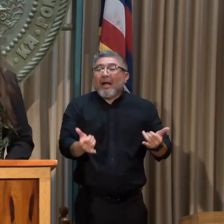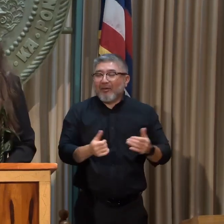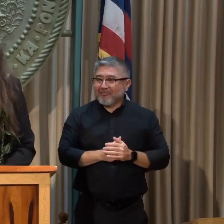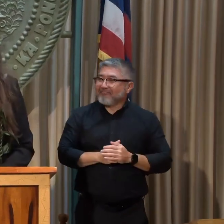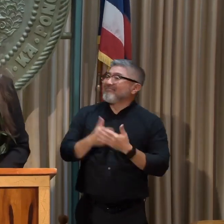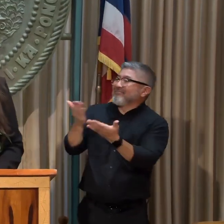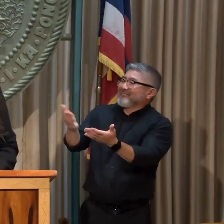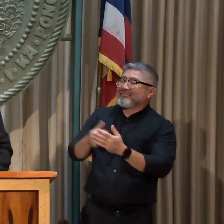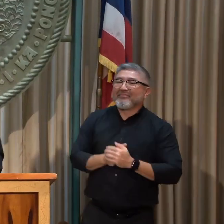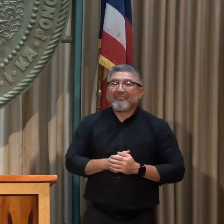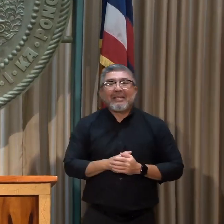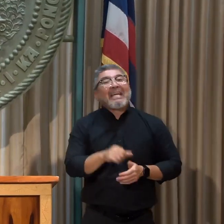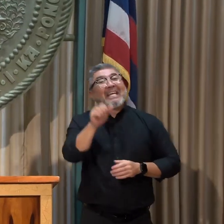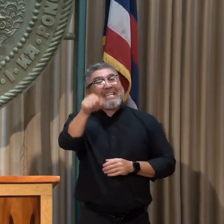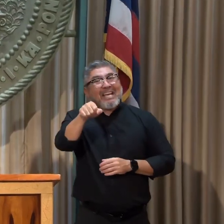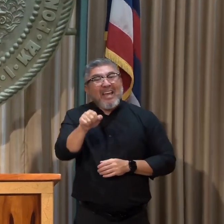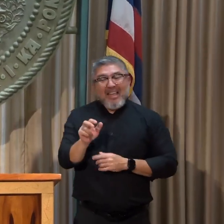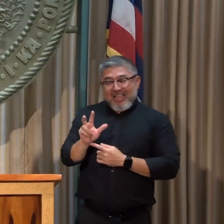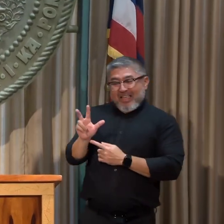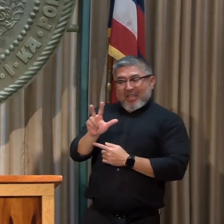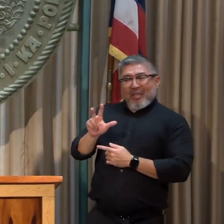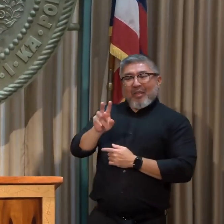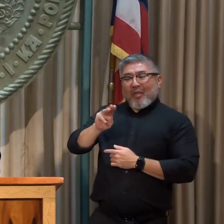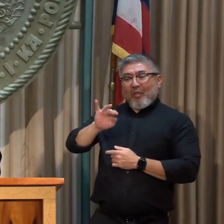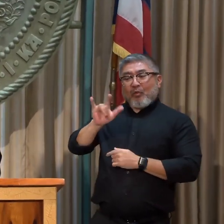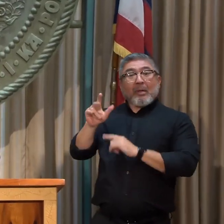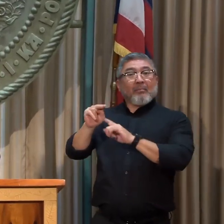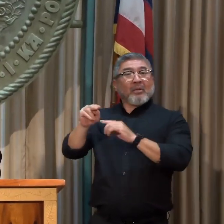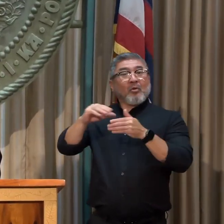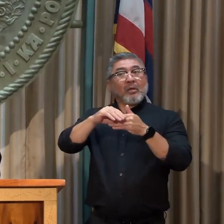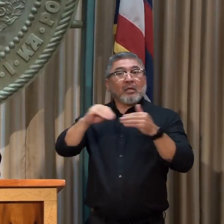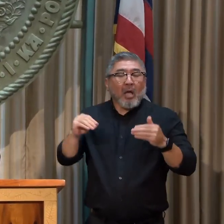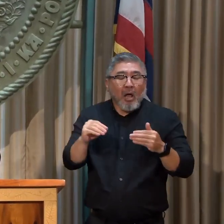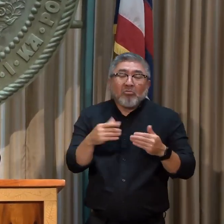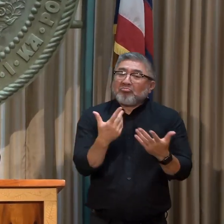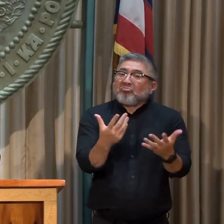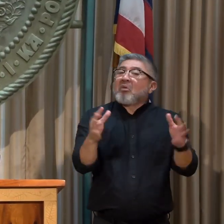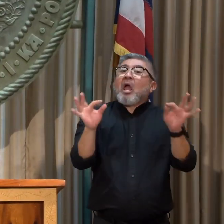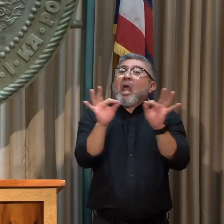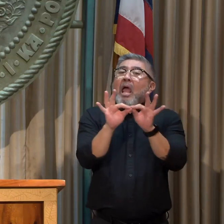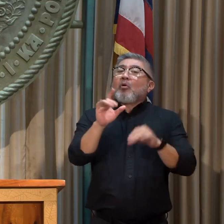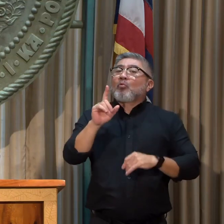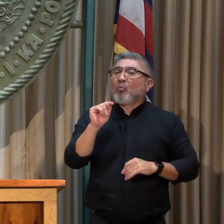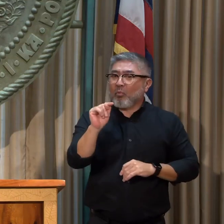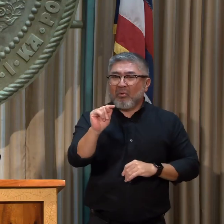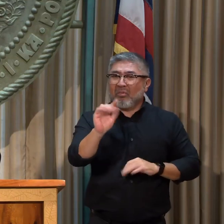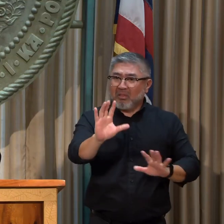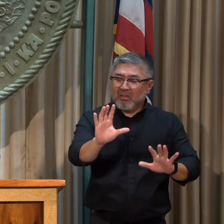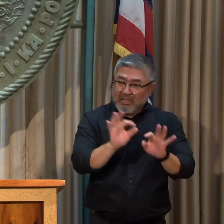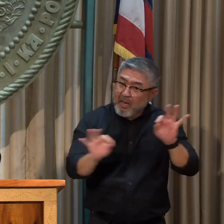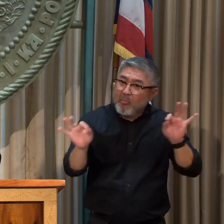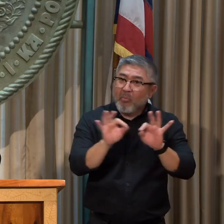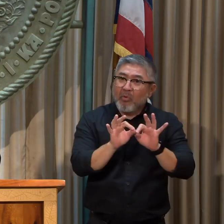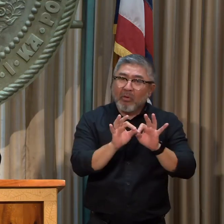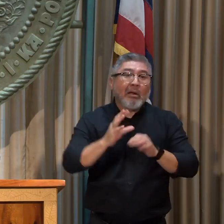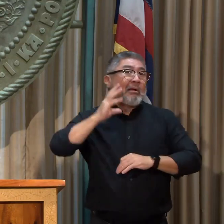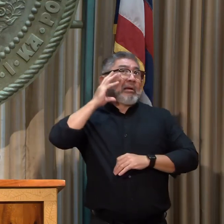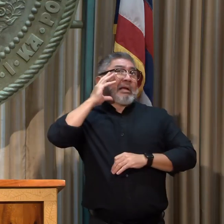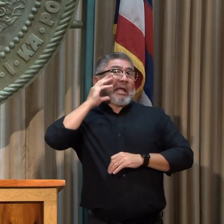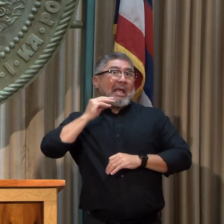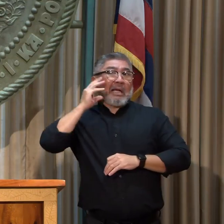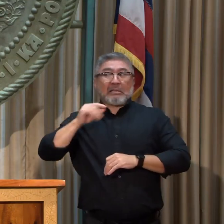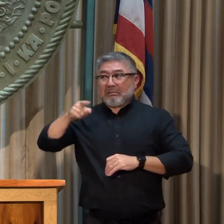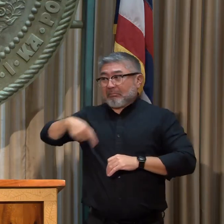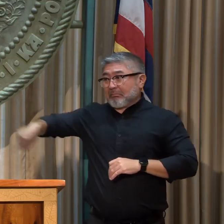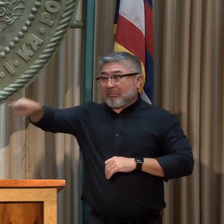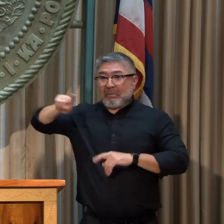Yes, we consider that $3 million money well spent because it put us in a position where we had the experienced team necessary